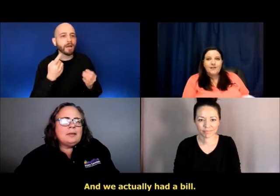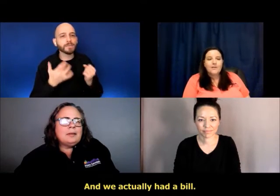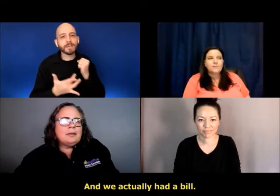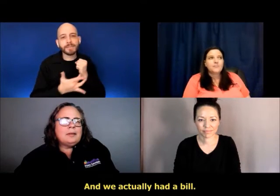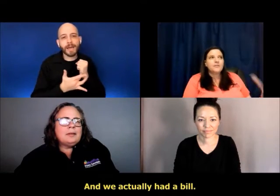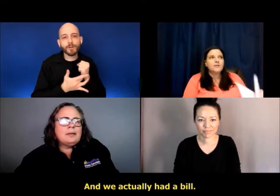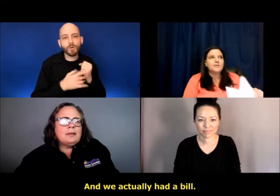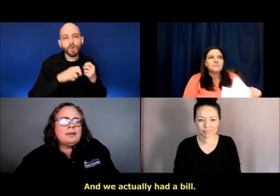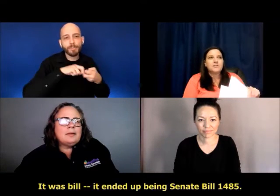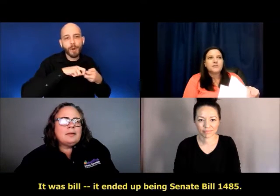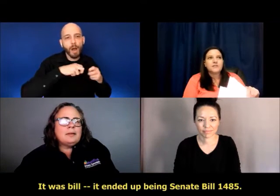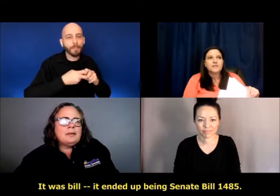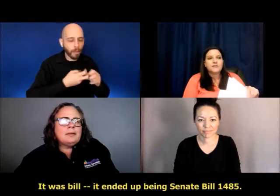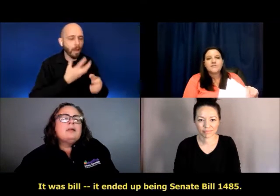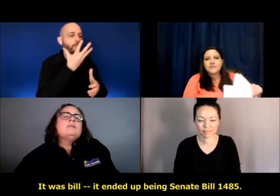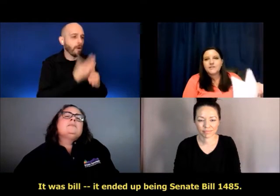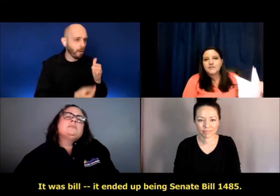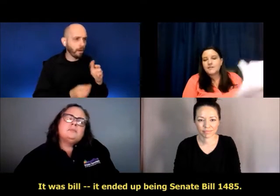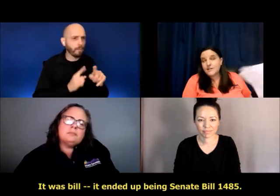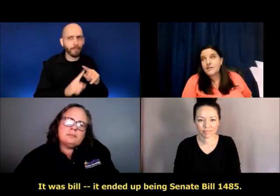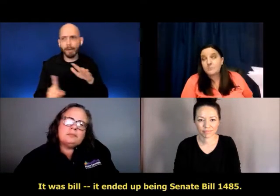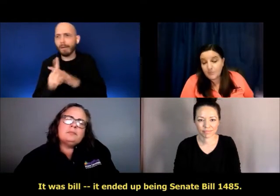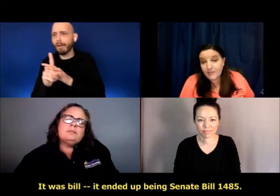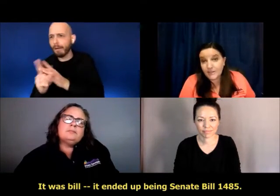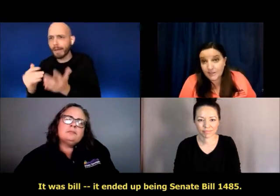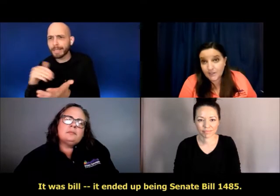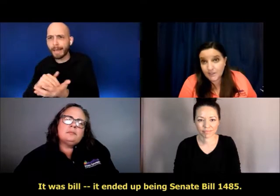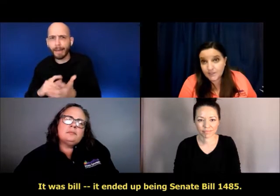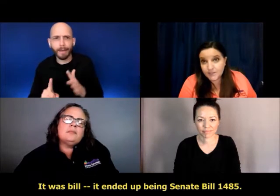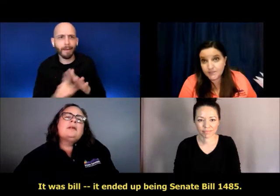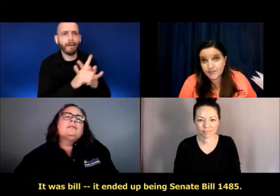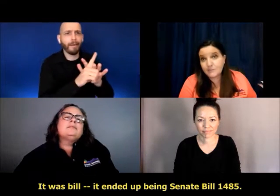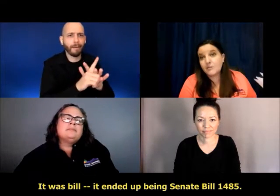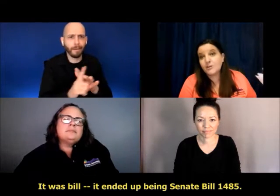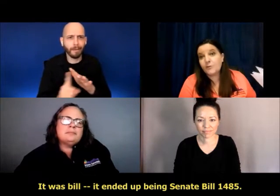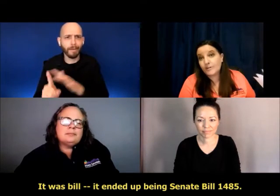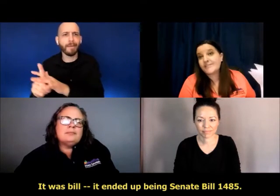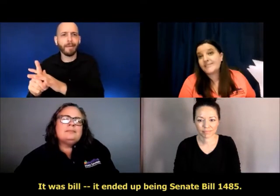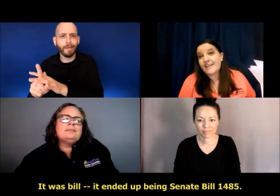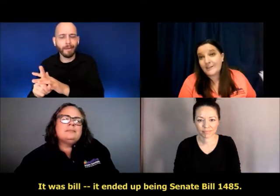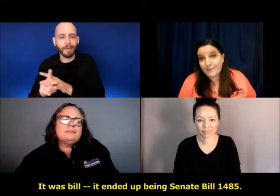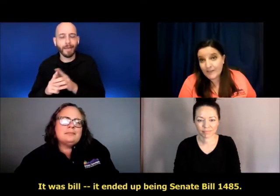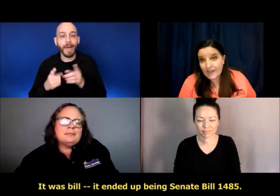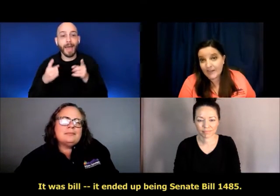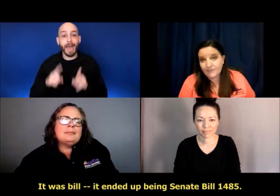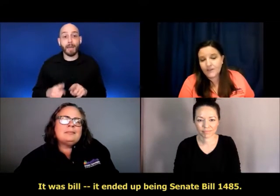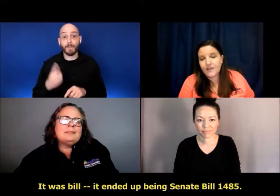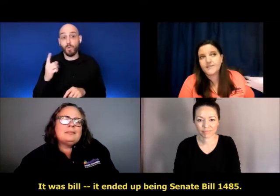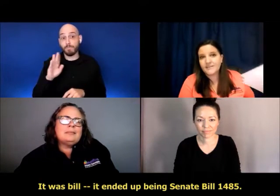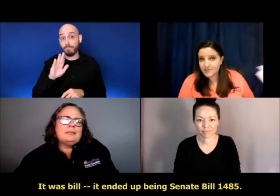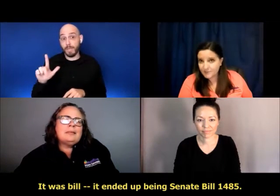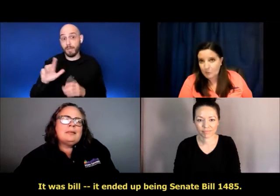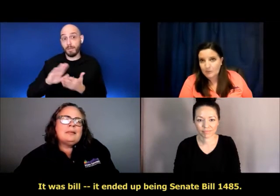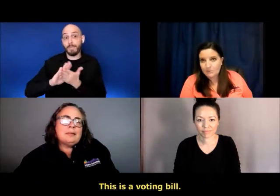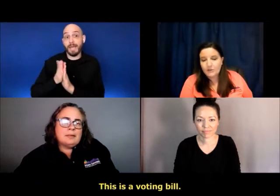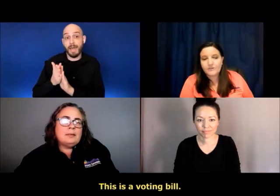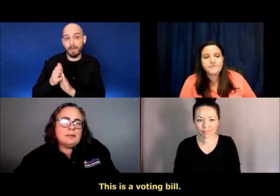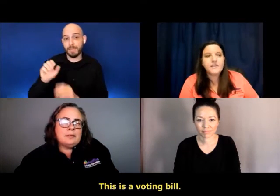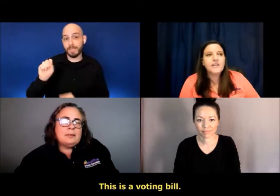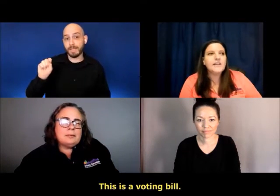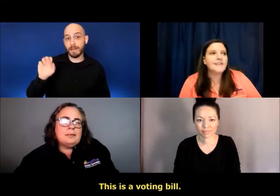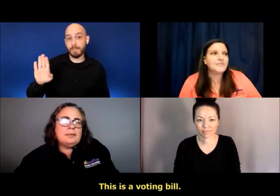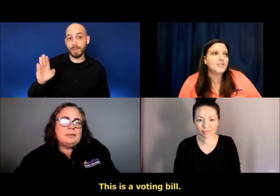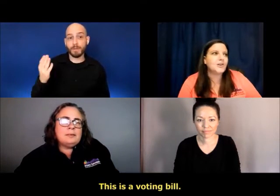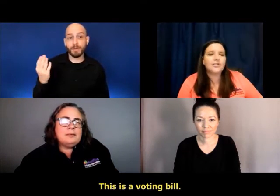bill. Um, it was bill seven. It ended up being Senate bill 1485. Uh, this was a voting